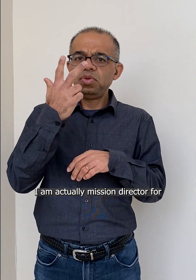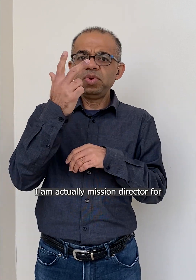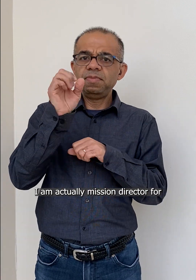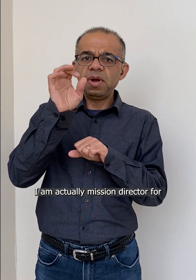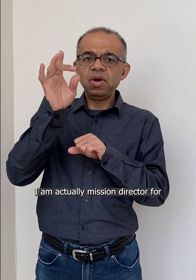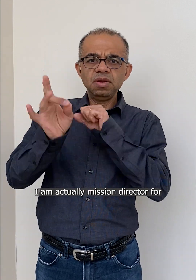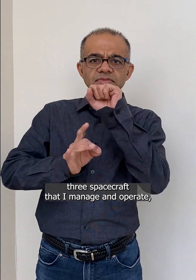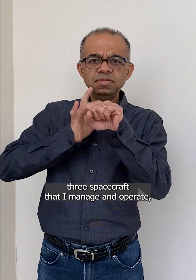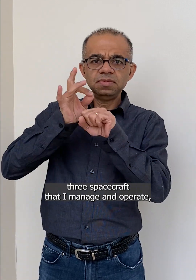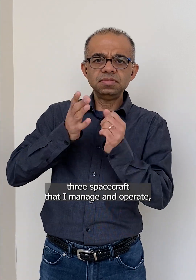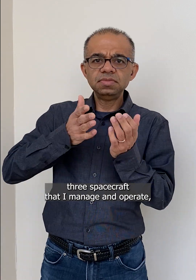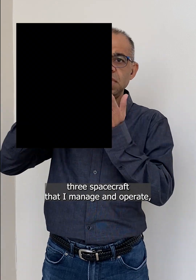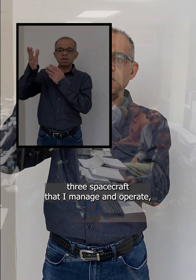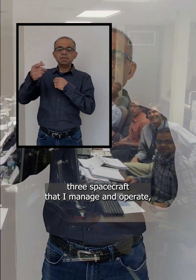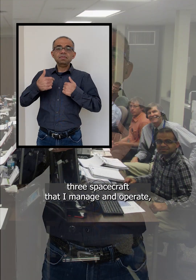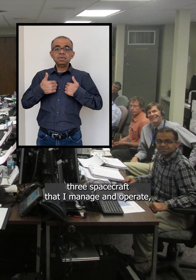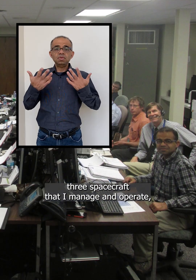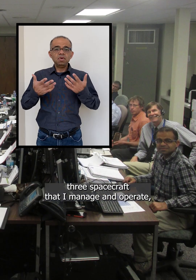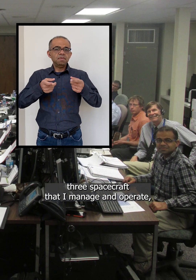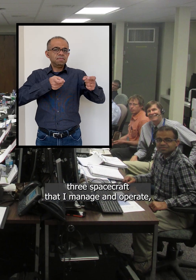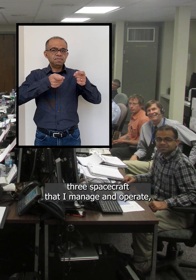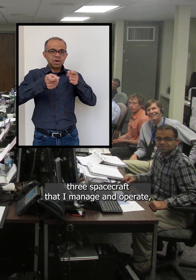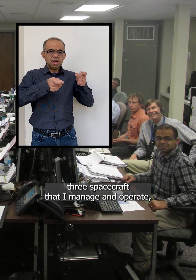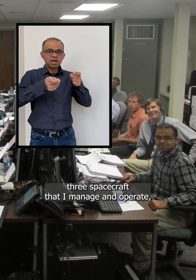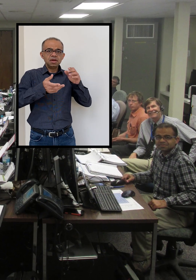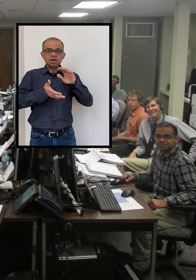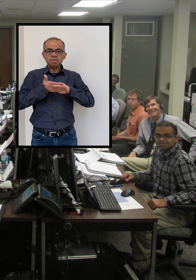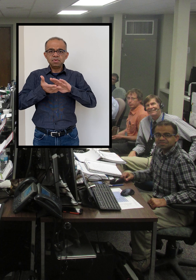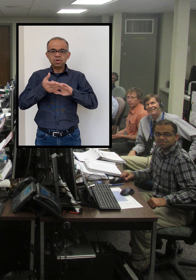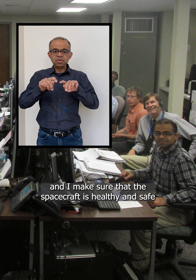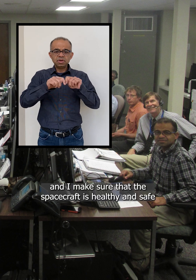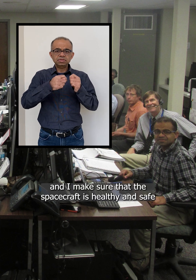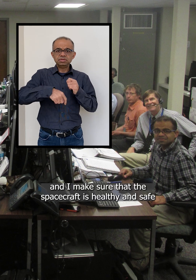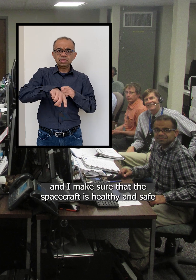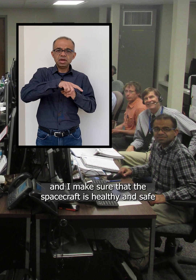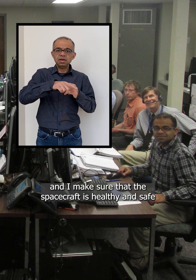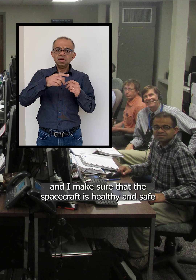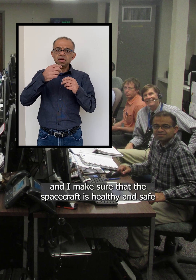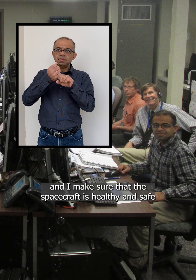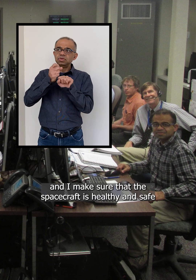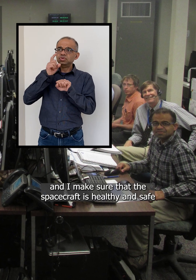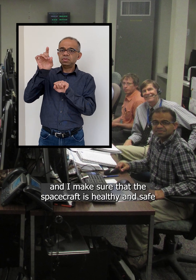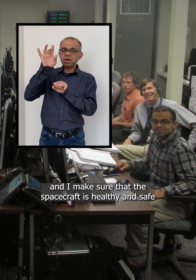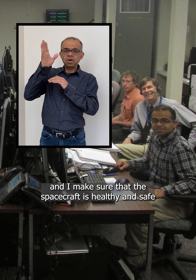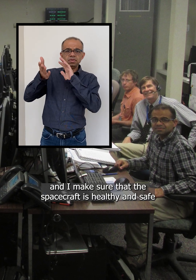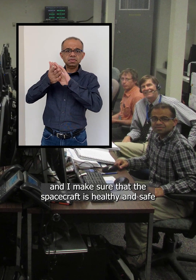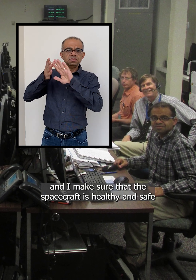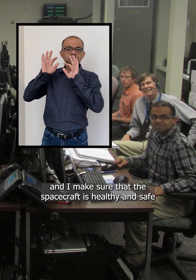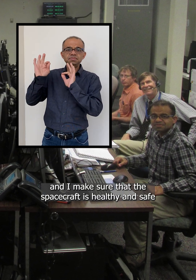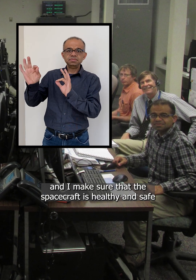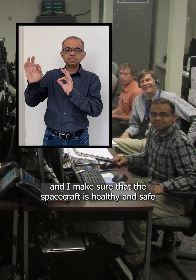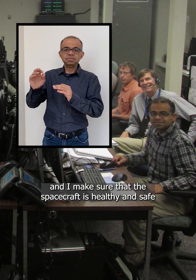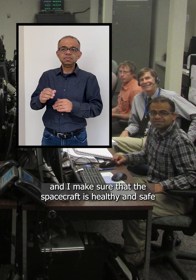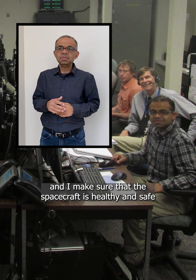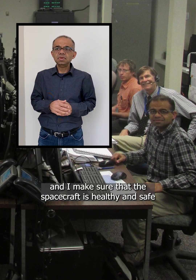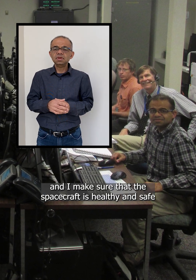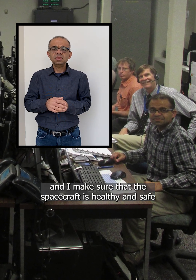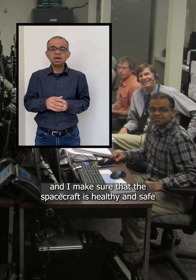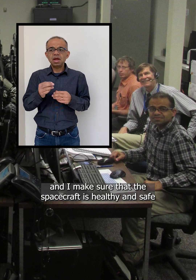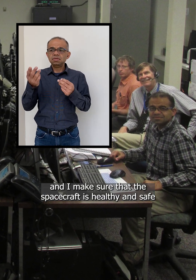mission director for three spacecraft that I manage and operate and I make sure that the spacecraft is healthy and safe and